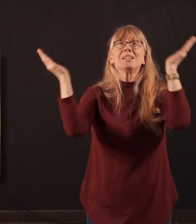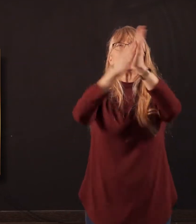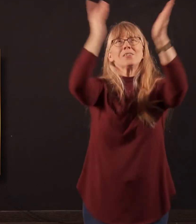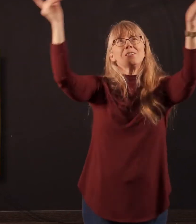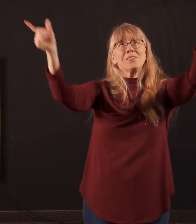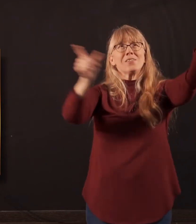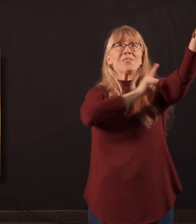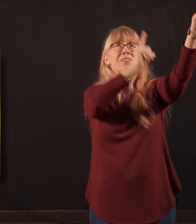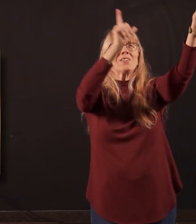Lord